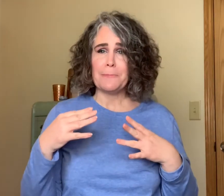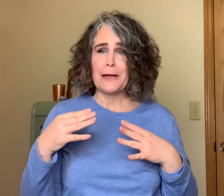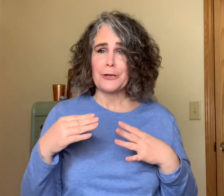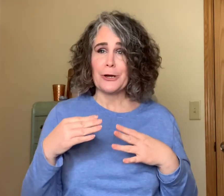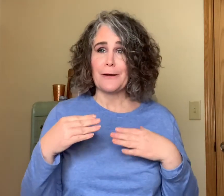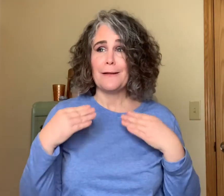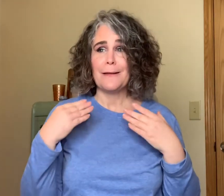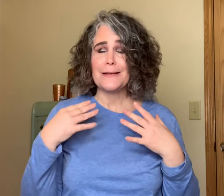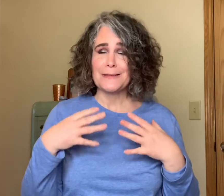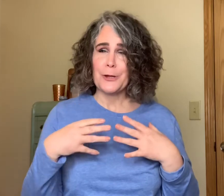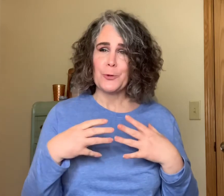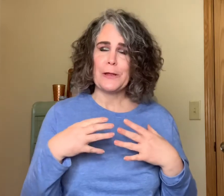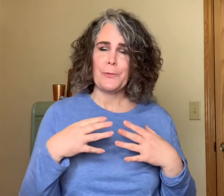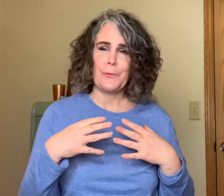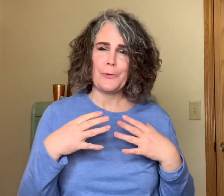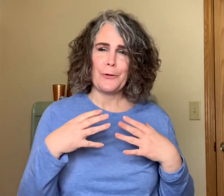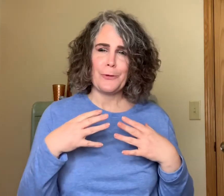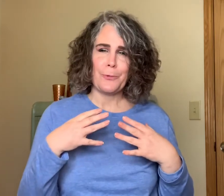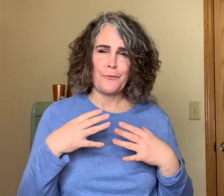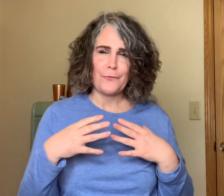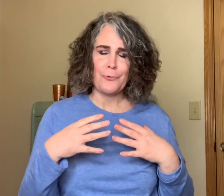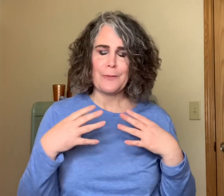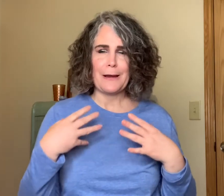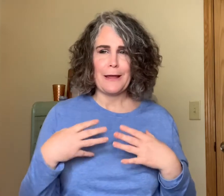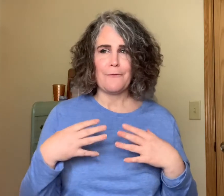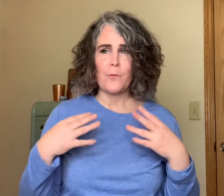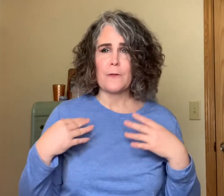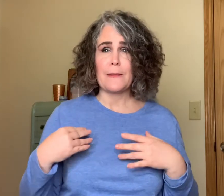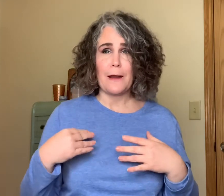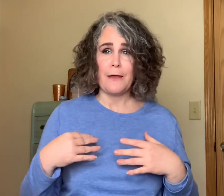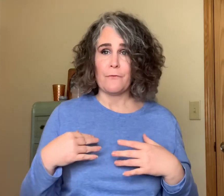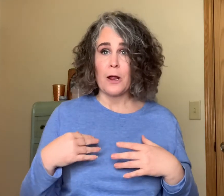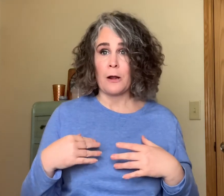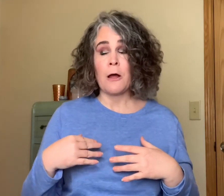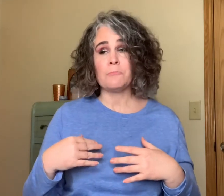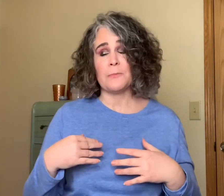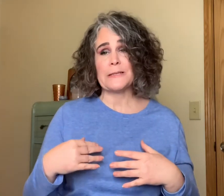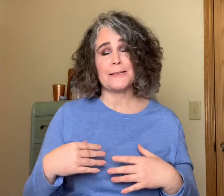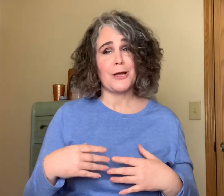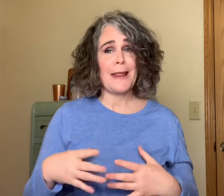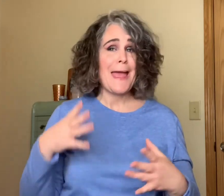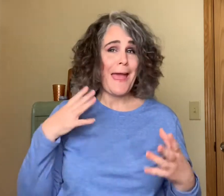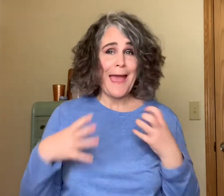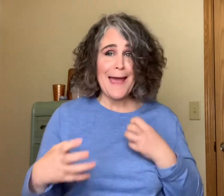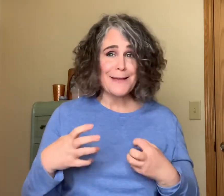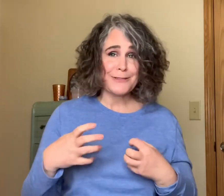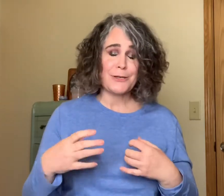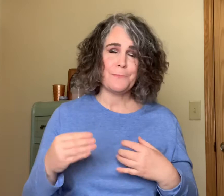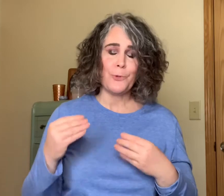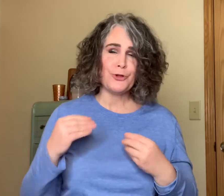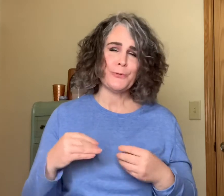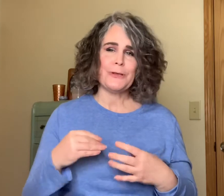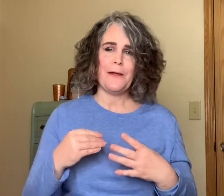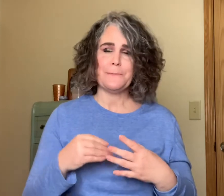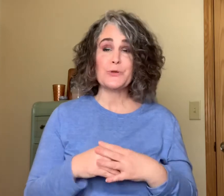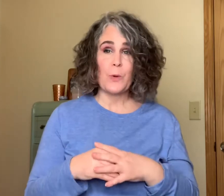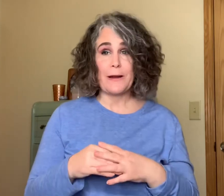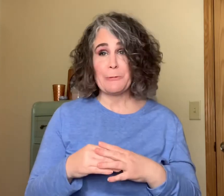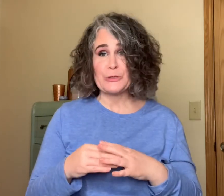Nectar is the only perfume that I have worn that I have gotten compliments on asked multiple times what I was